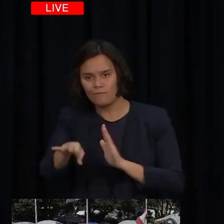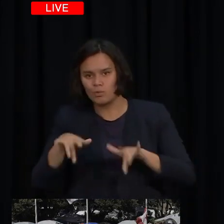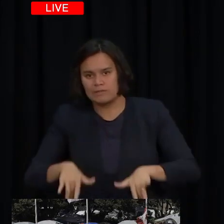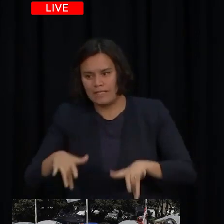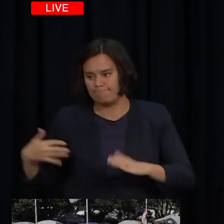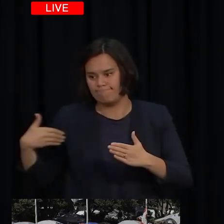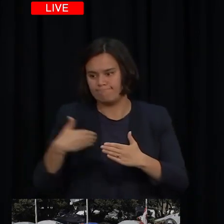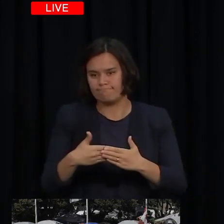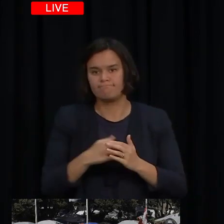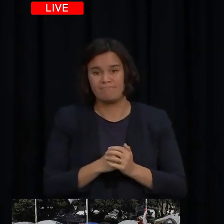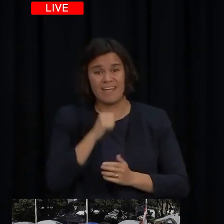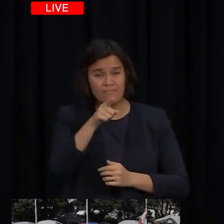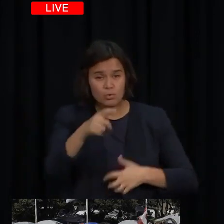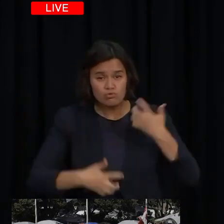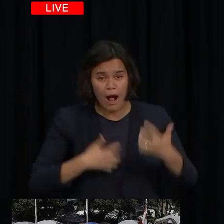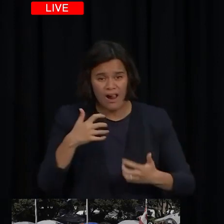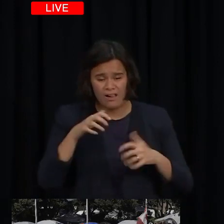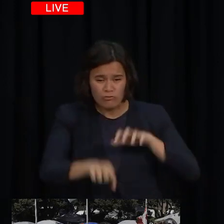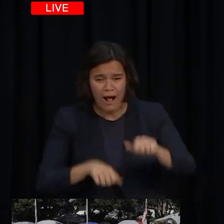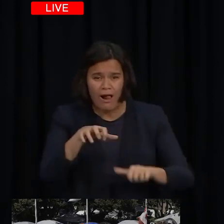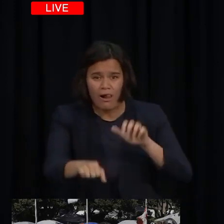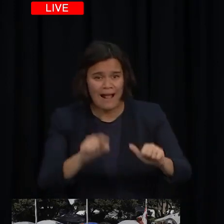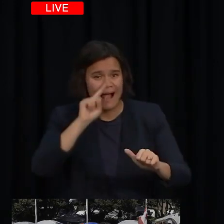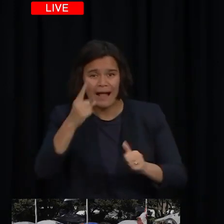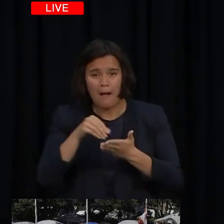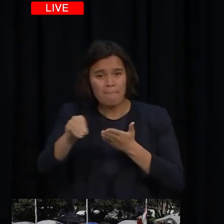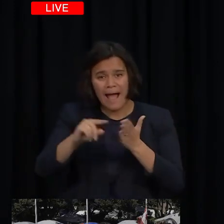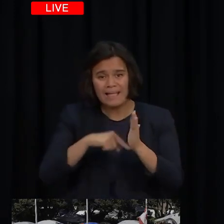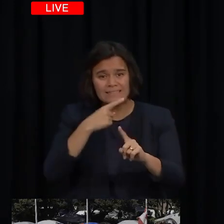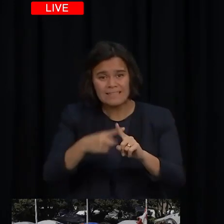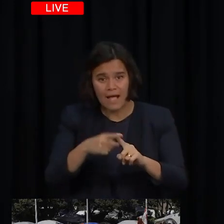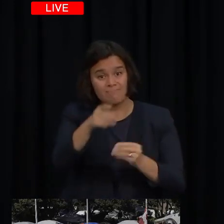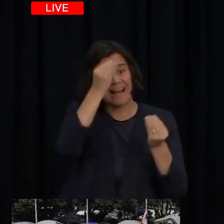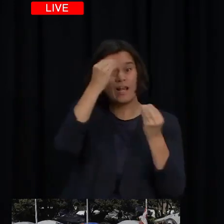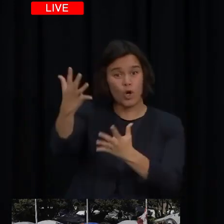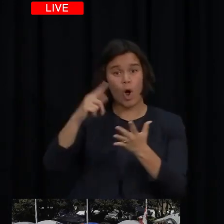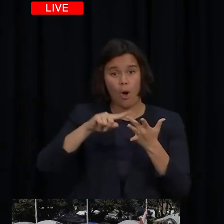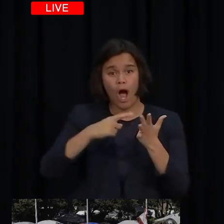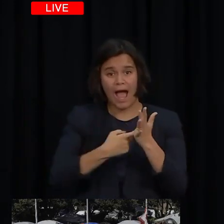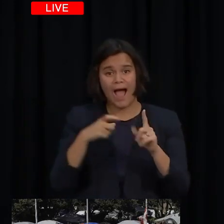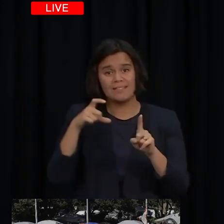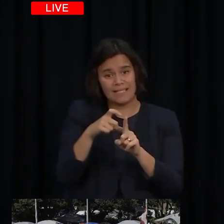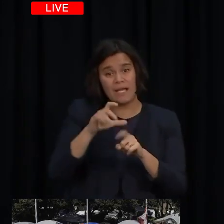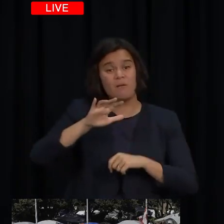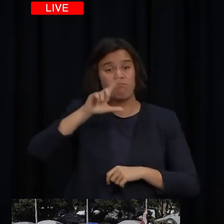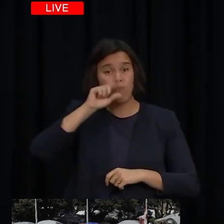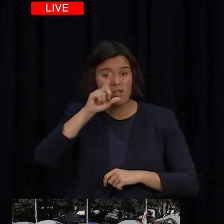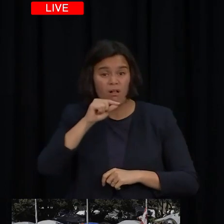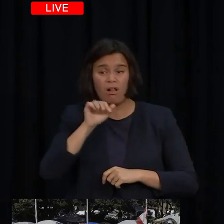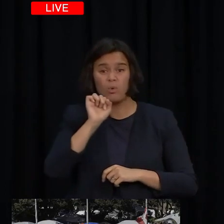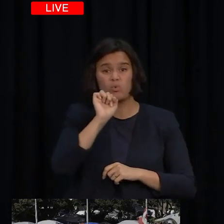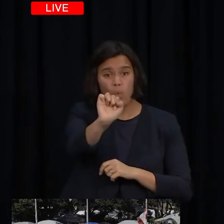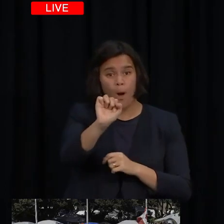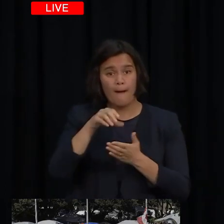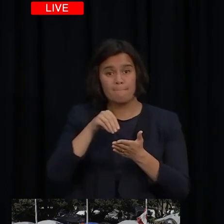strongly encourage businesses struggling to pay tax because of the impacts of COVID to communicate with Inland Revenue to see if they could delay starting